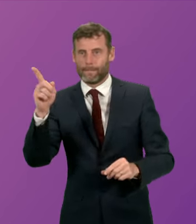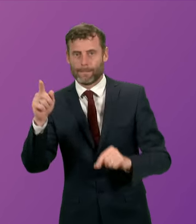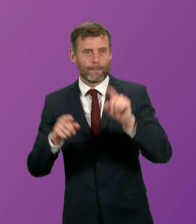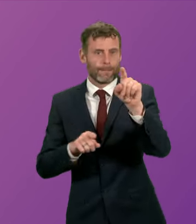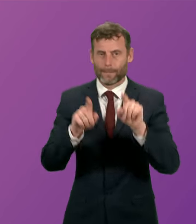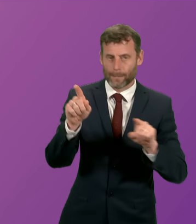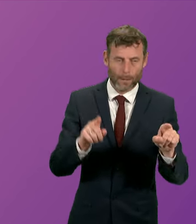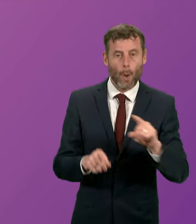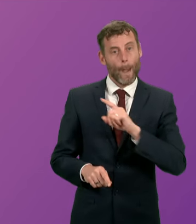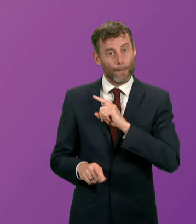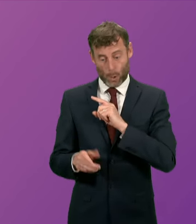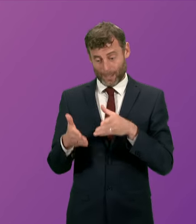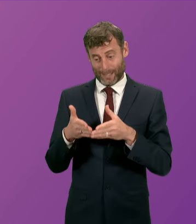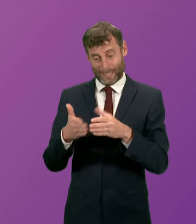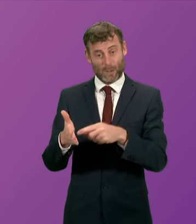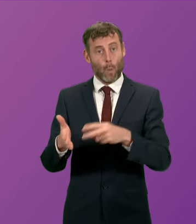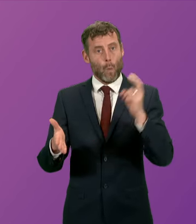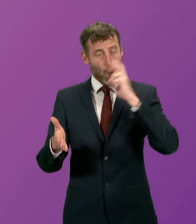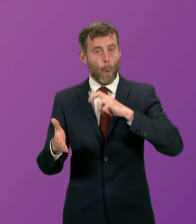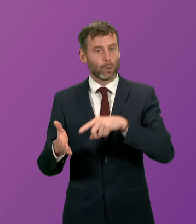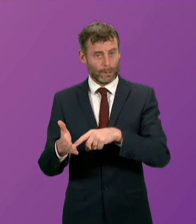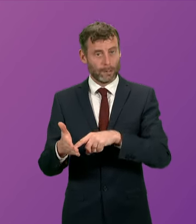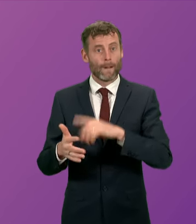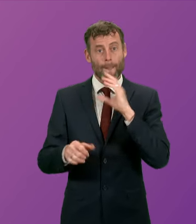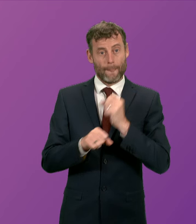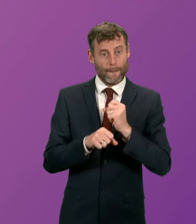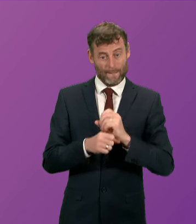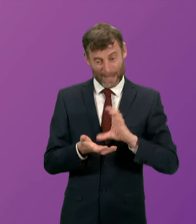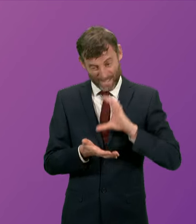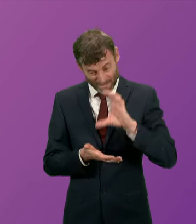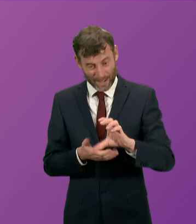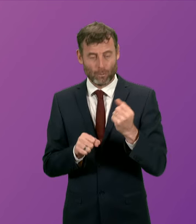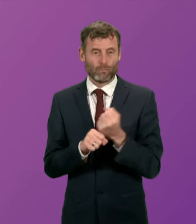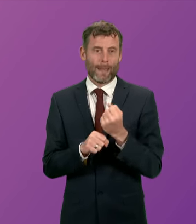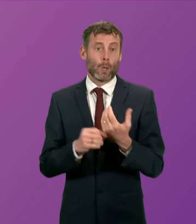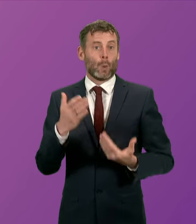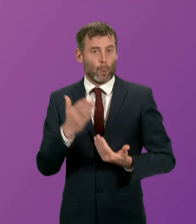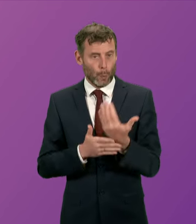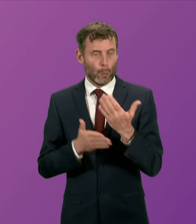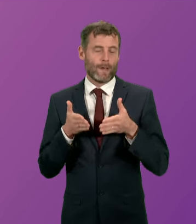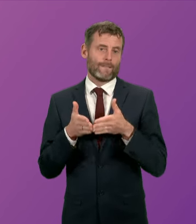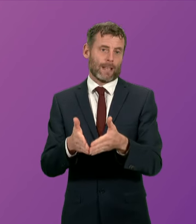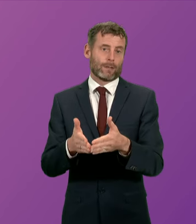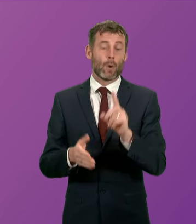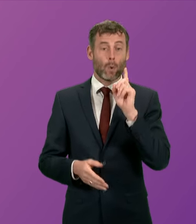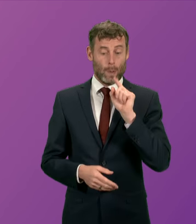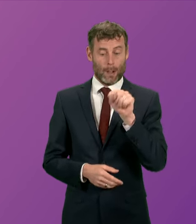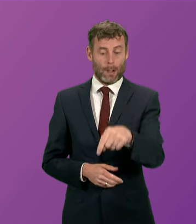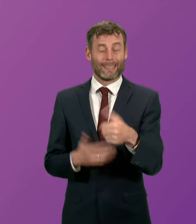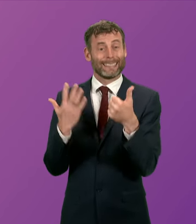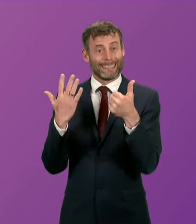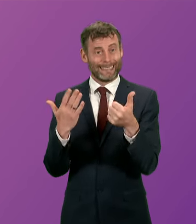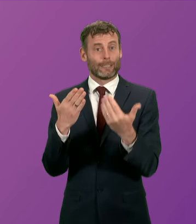an ageing fleet and the government is investing significantly in new vessels there will be six new vessels